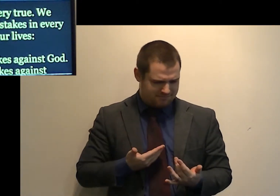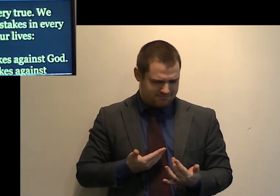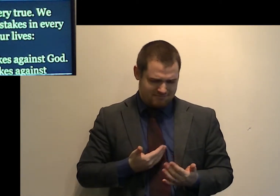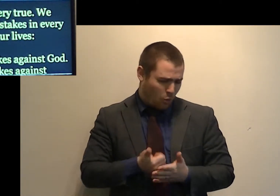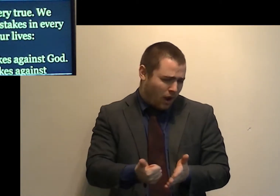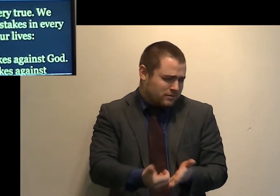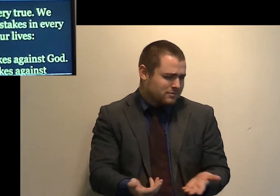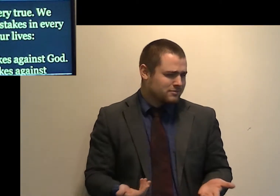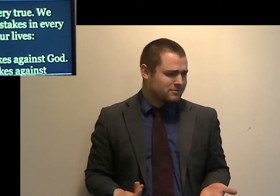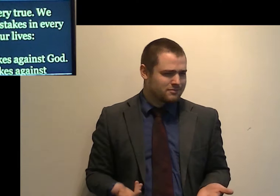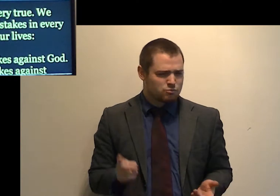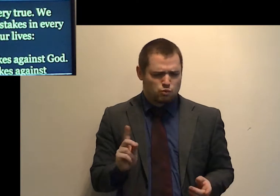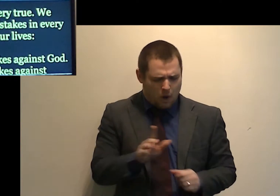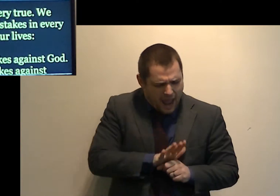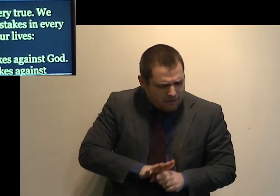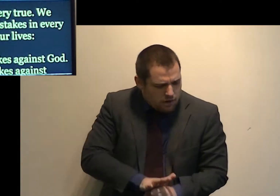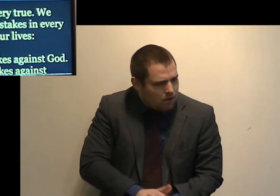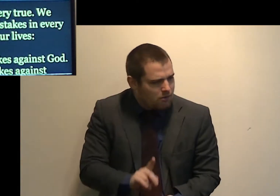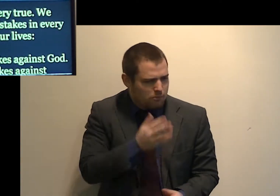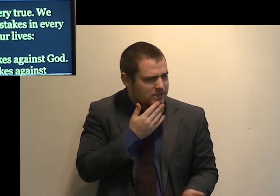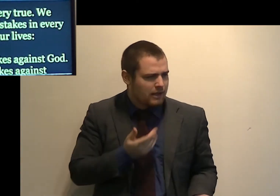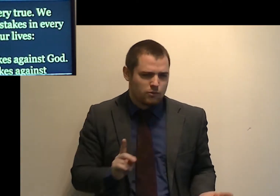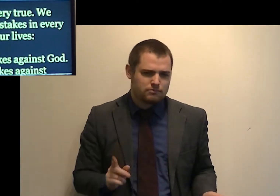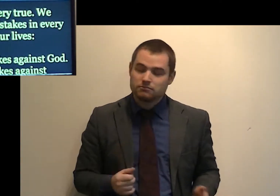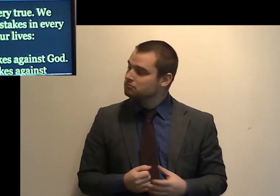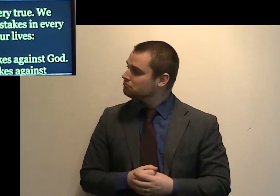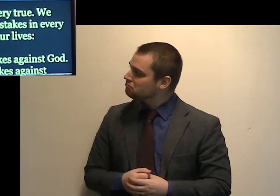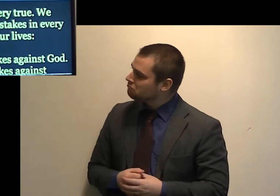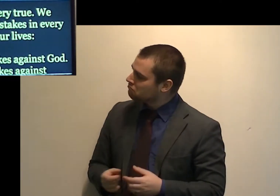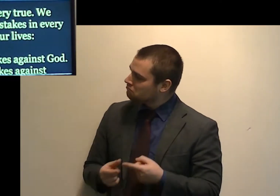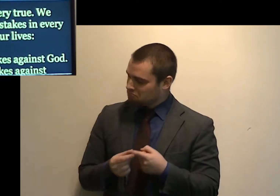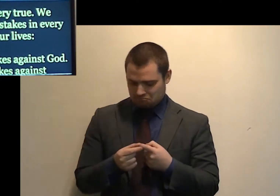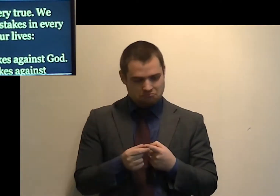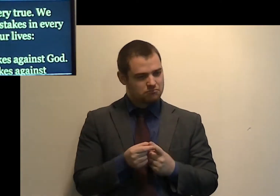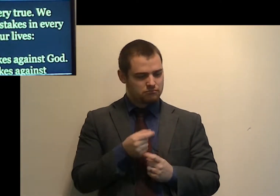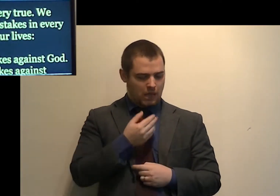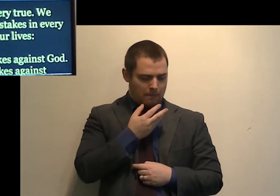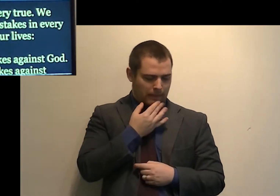Number 1, mistakes against God.